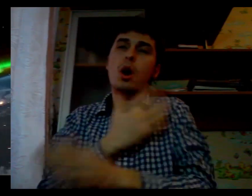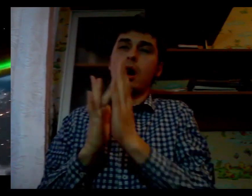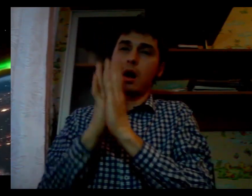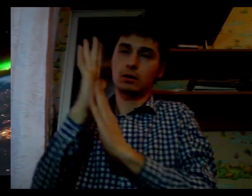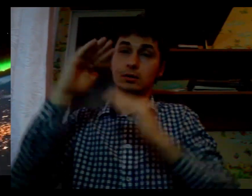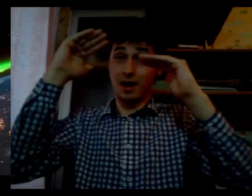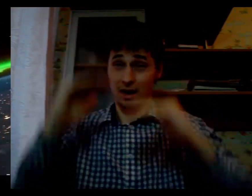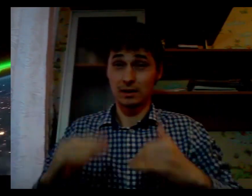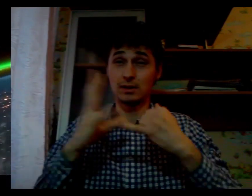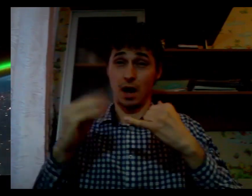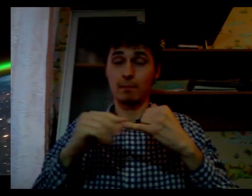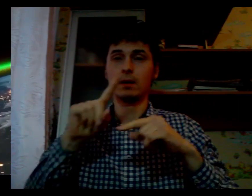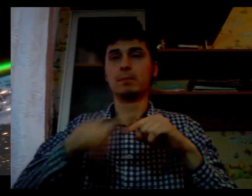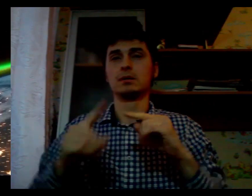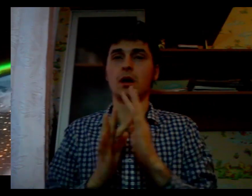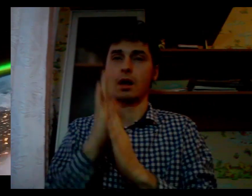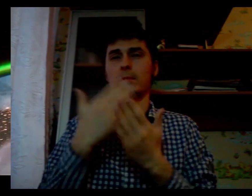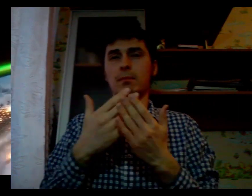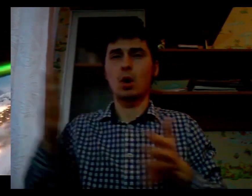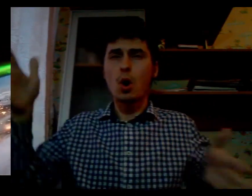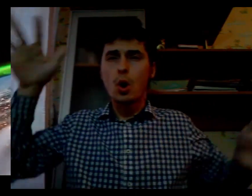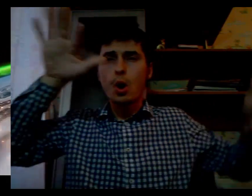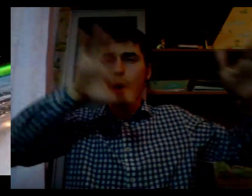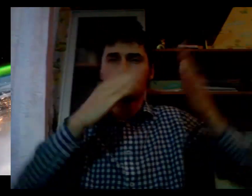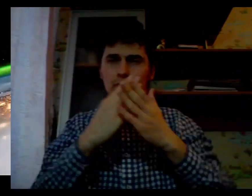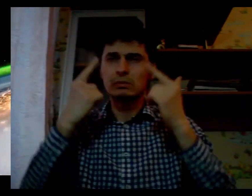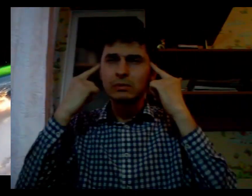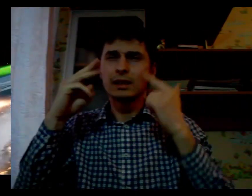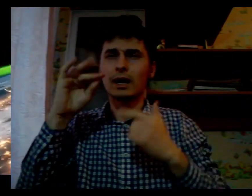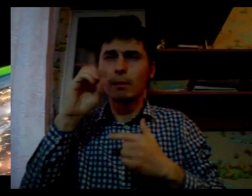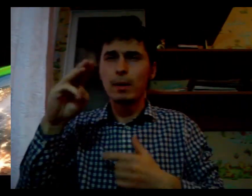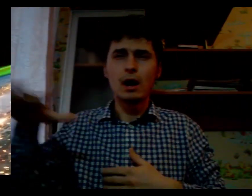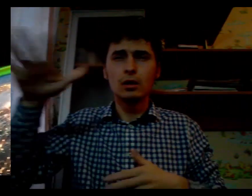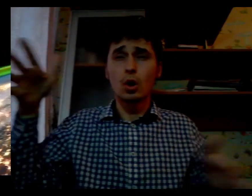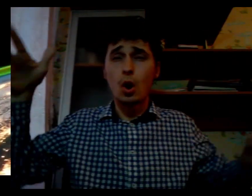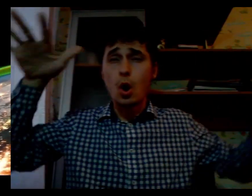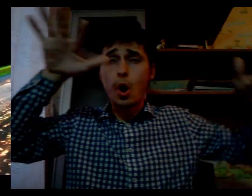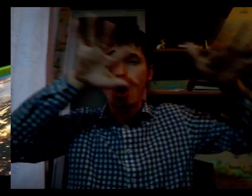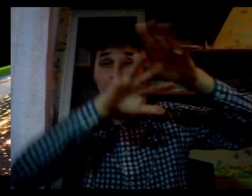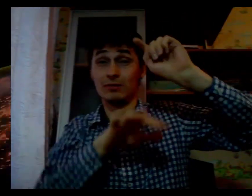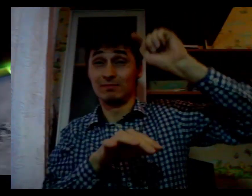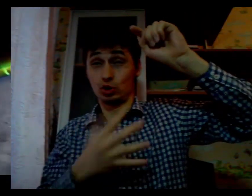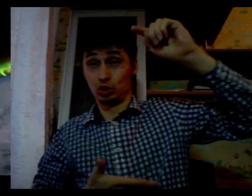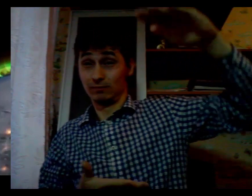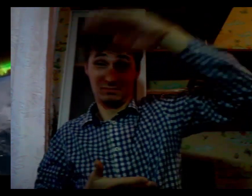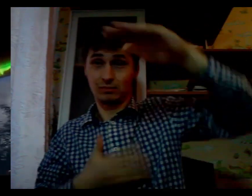Realizing this goal will require an intrepidorial spirit, an a new generation of scientists.